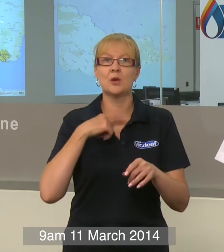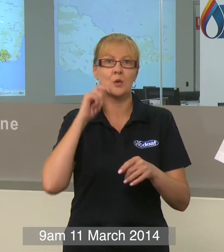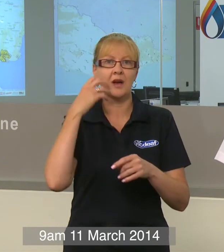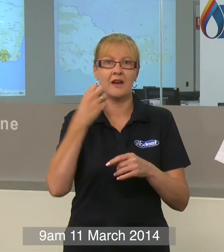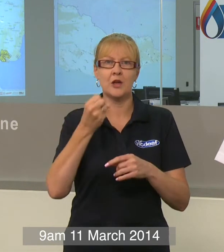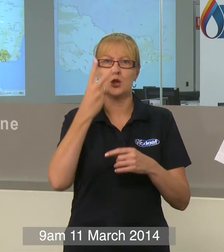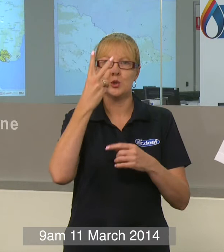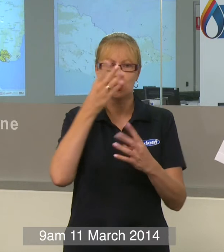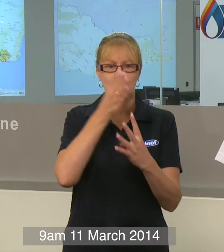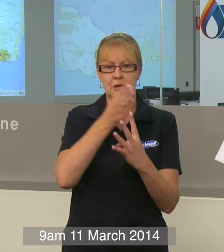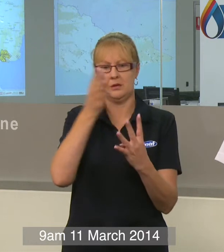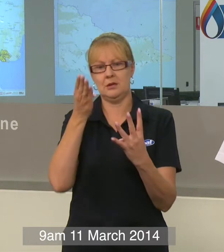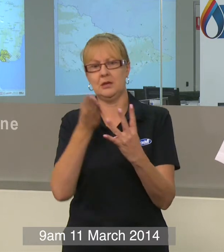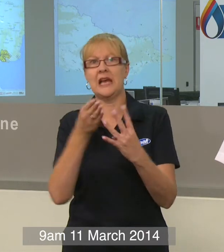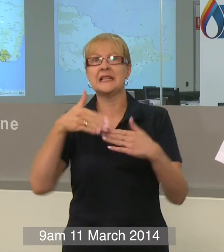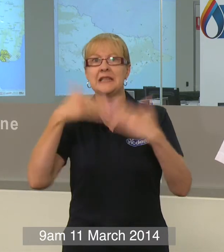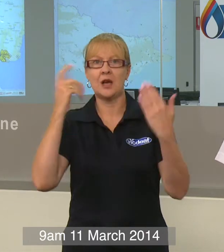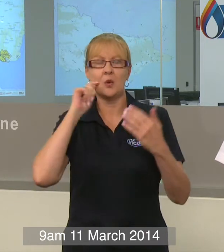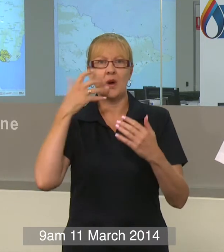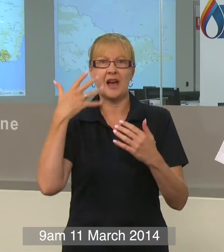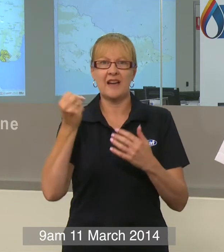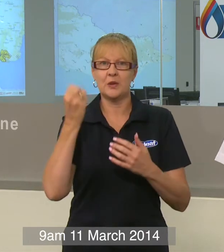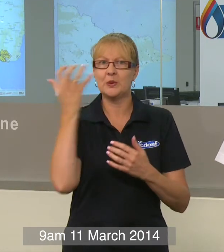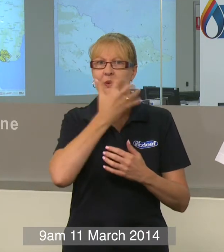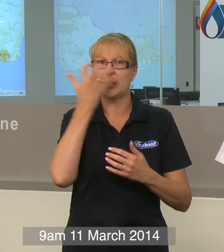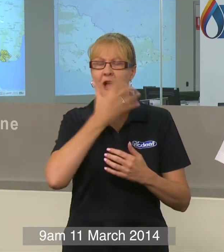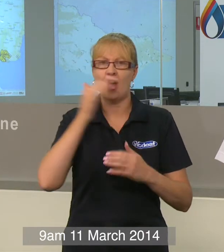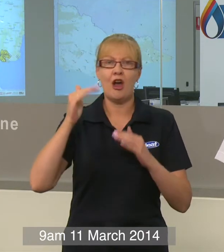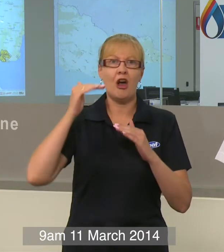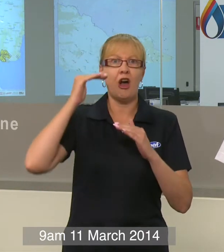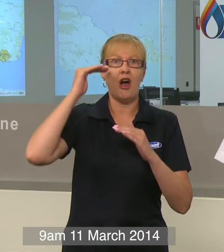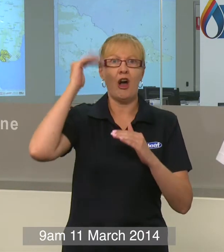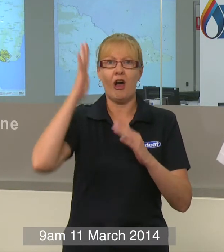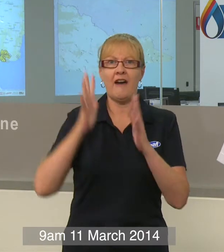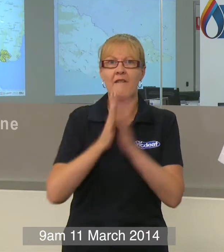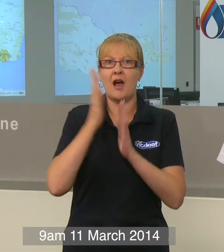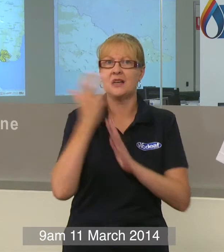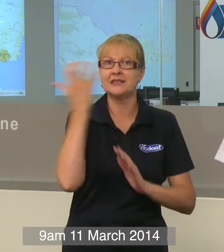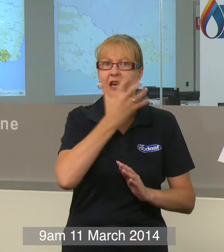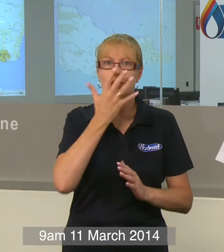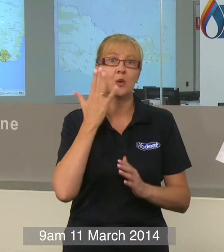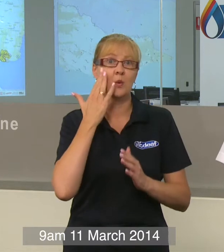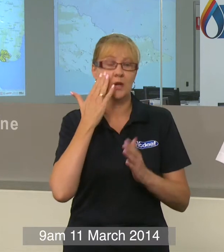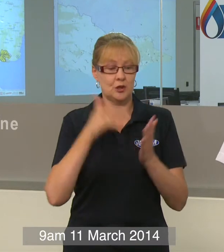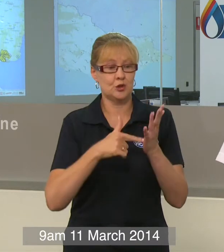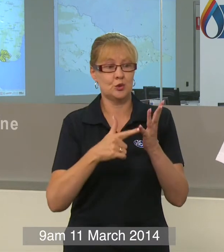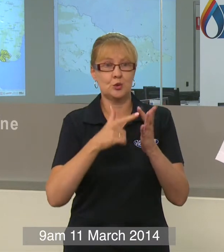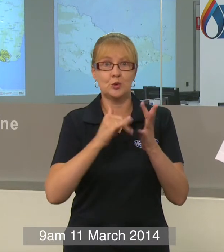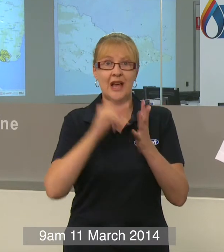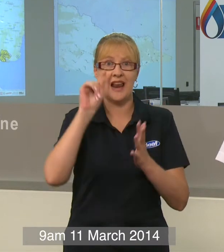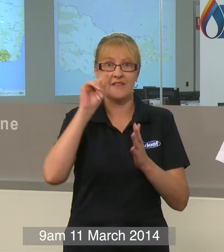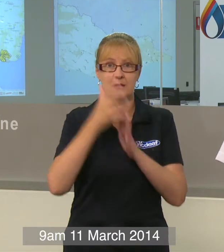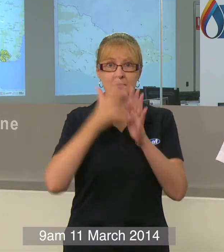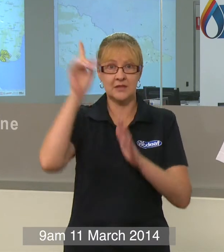fire danger ratings in the very high and severe categories. Those days are obviously Tuesday the 11th where we've got